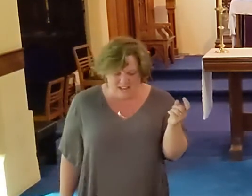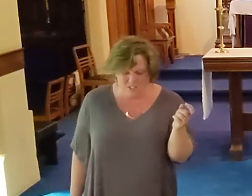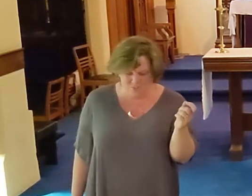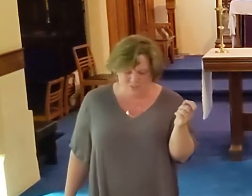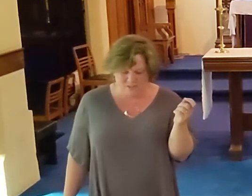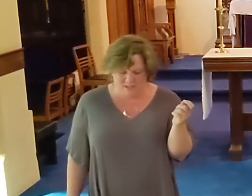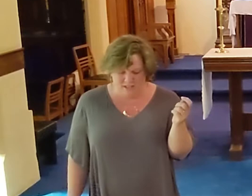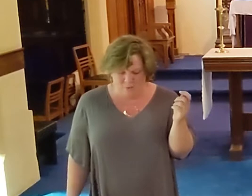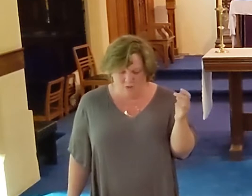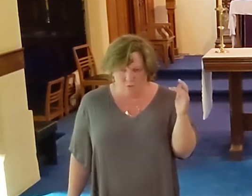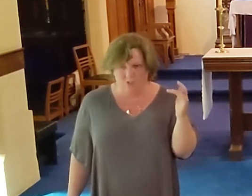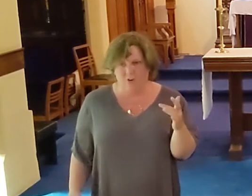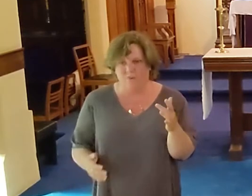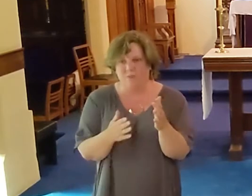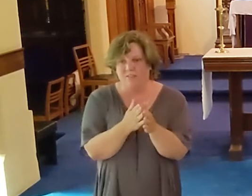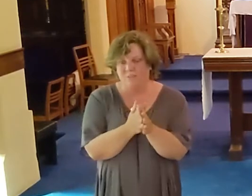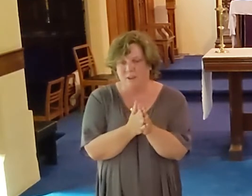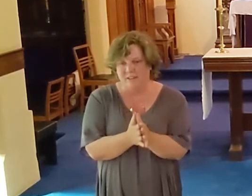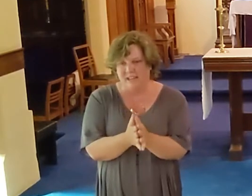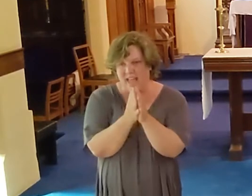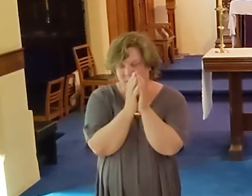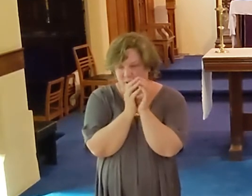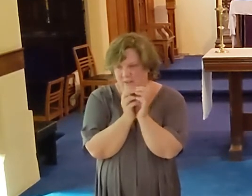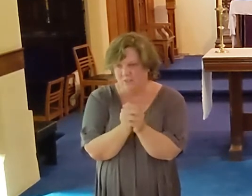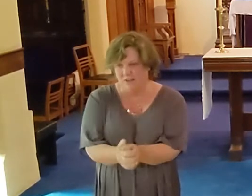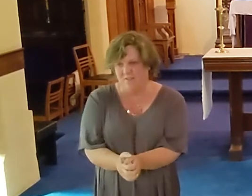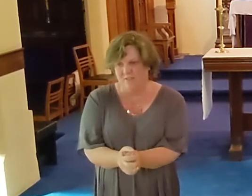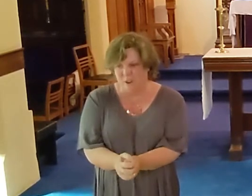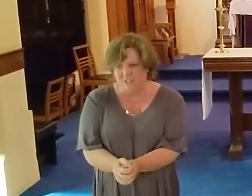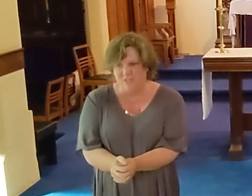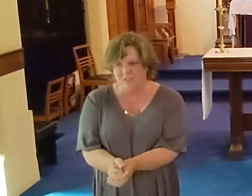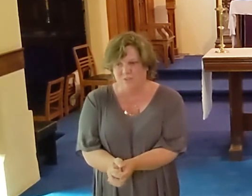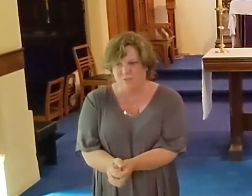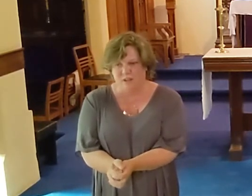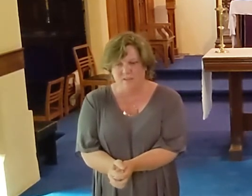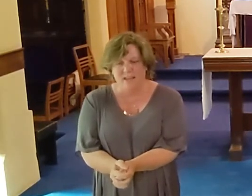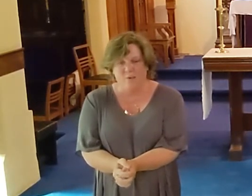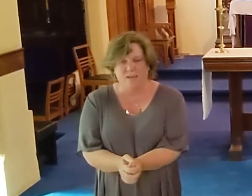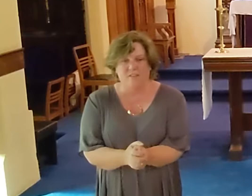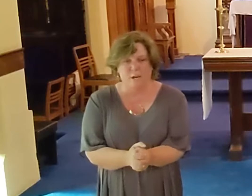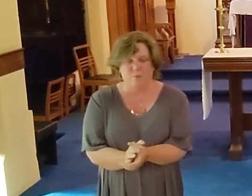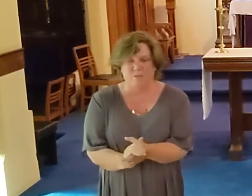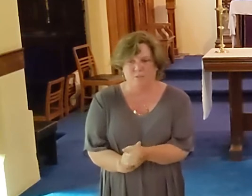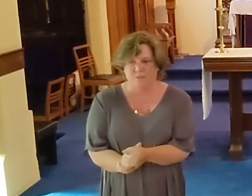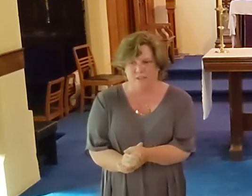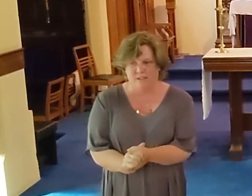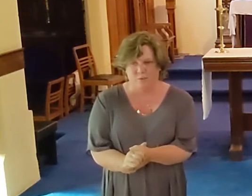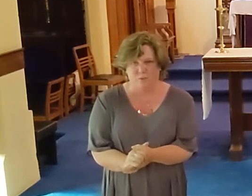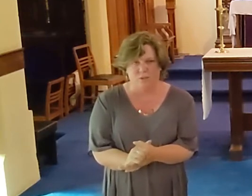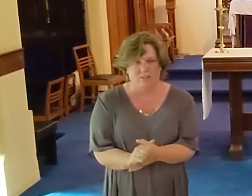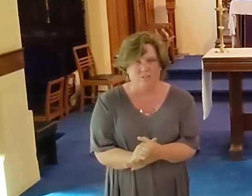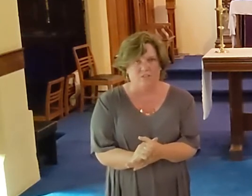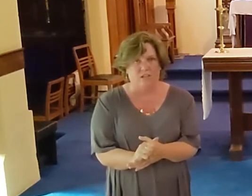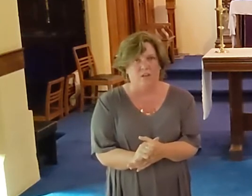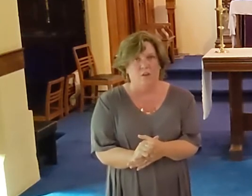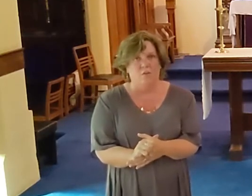left Nashville. Well, what you know is we left America and America's been having a very difficult time. And we have a couple of songs now that